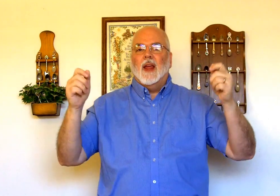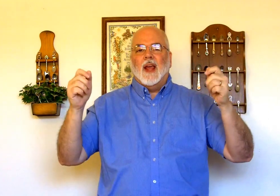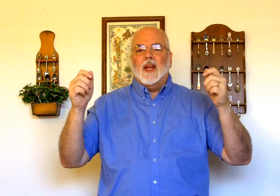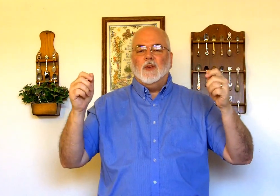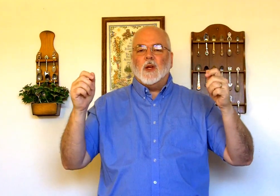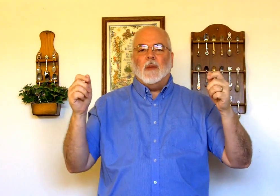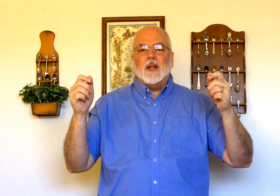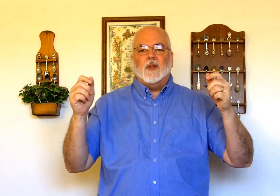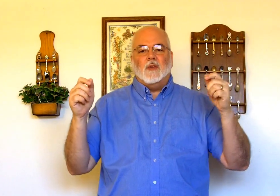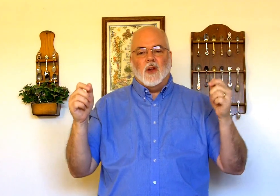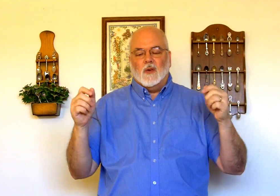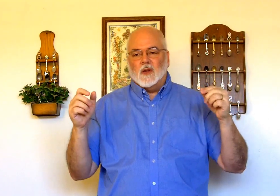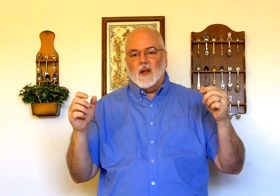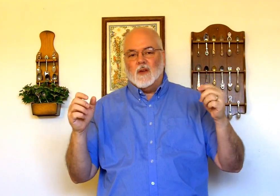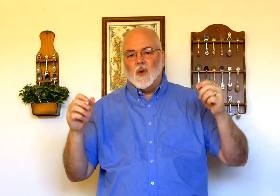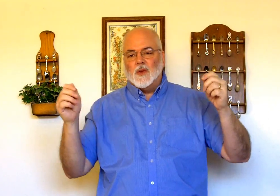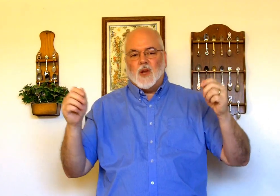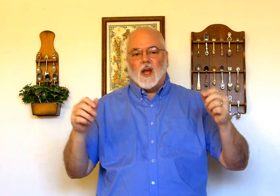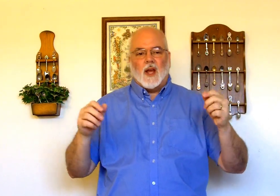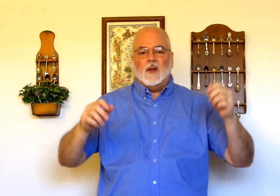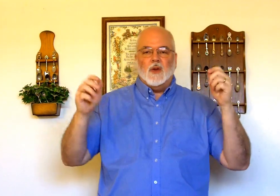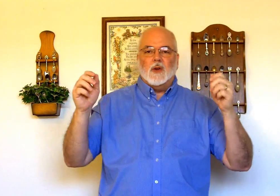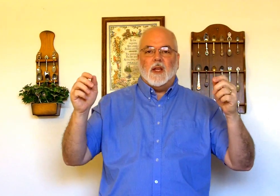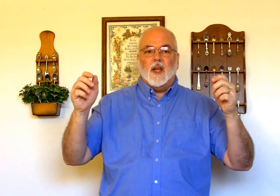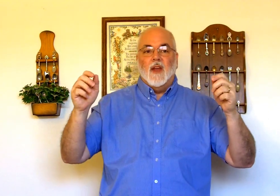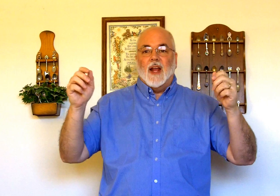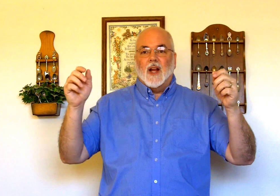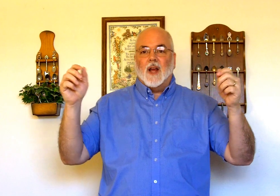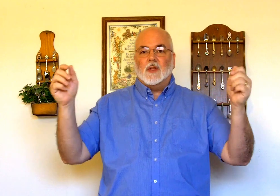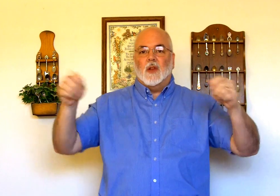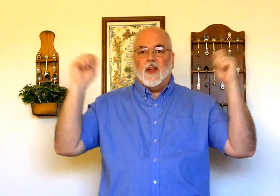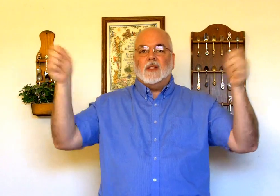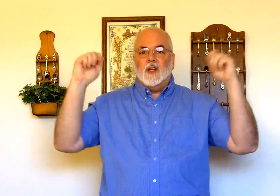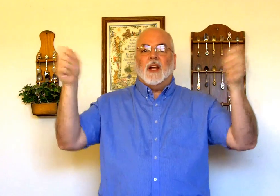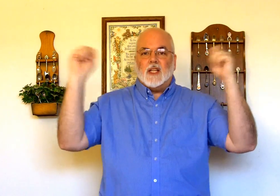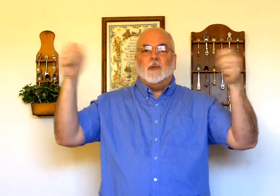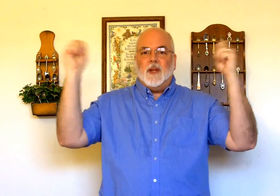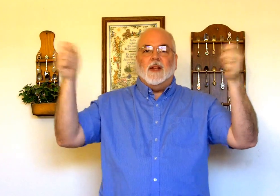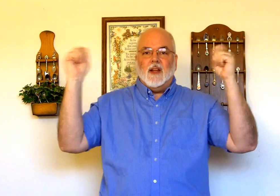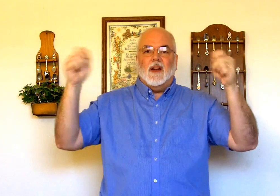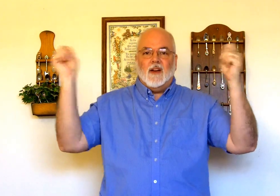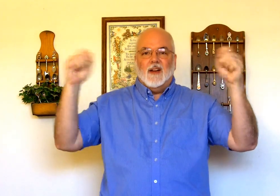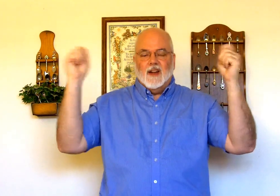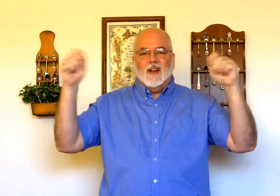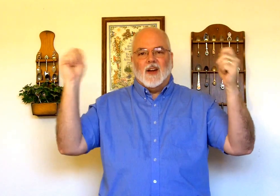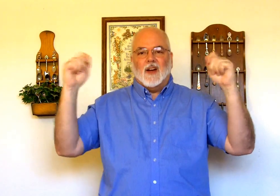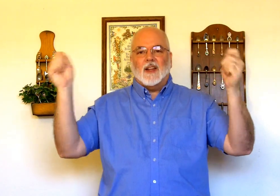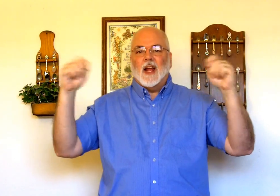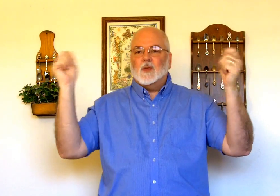And if you can imagine you know the birthday July New Year's Eve and you got the little thing that you kind of spit in the air all right that's